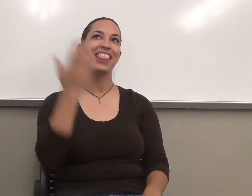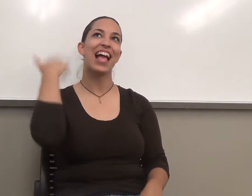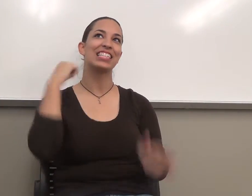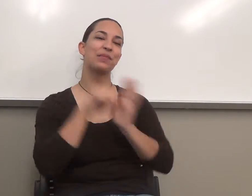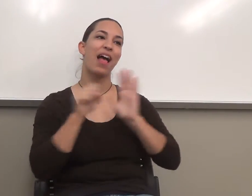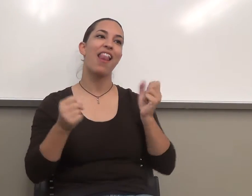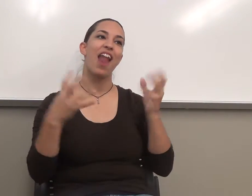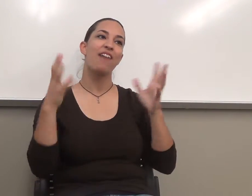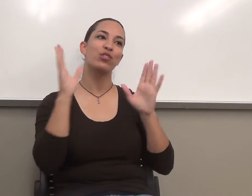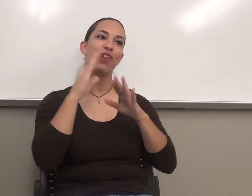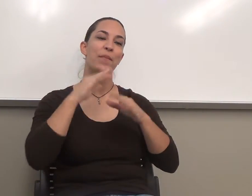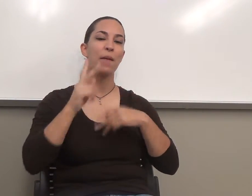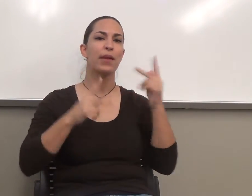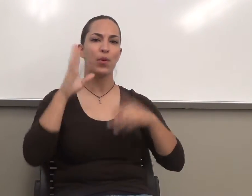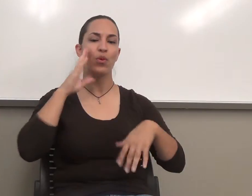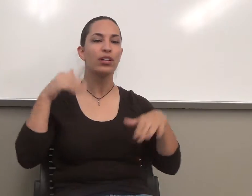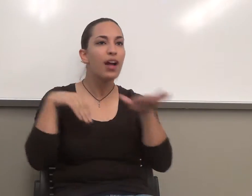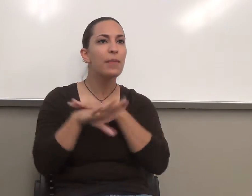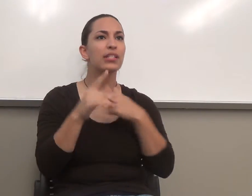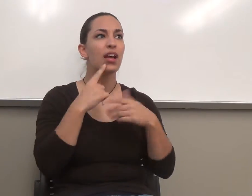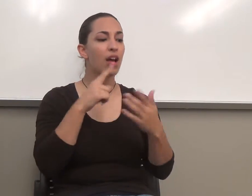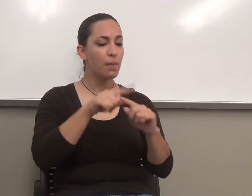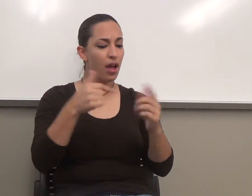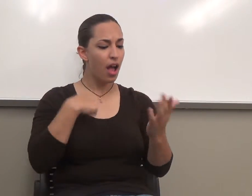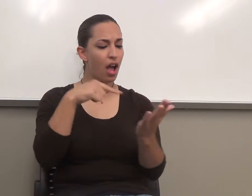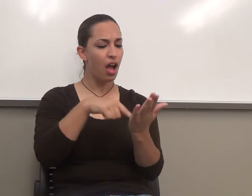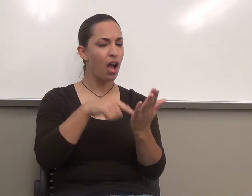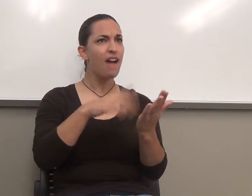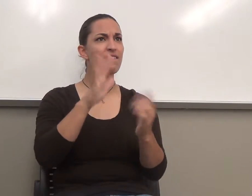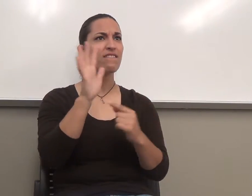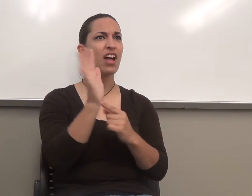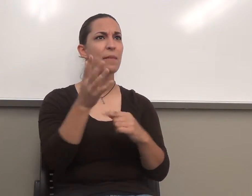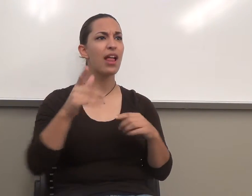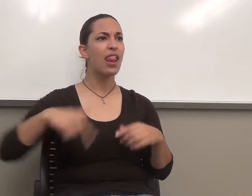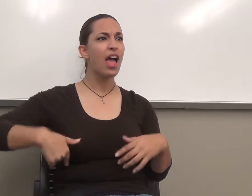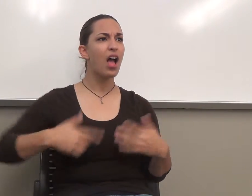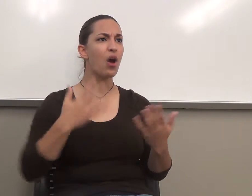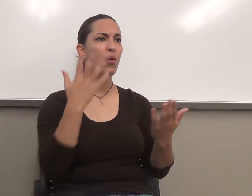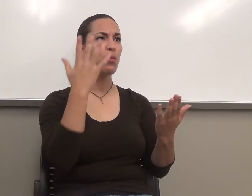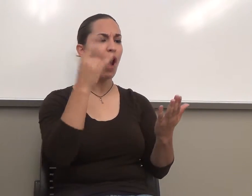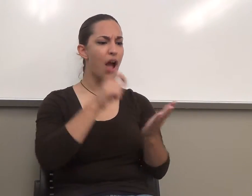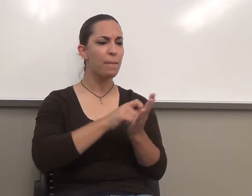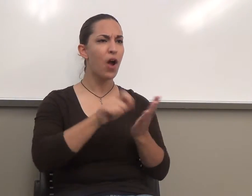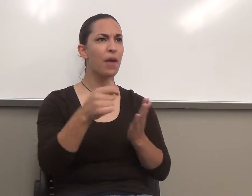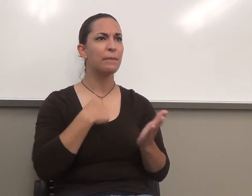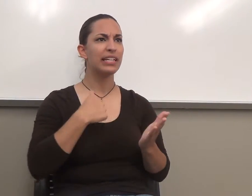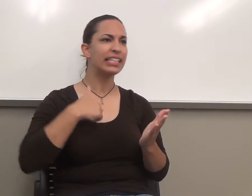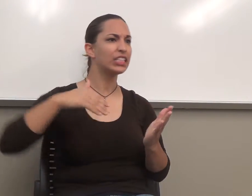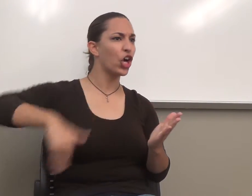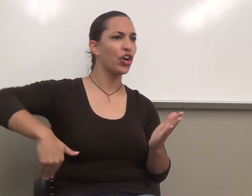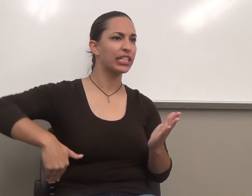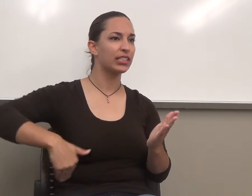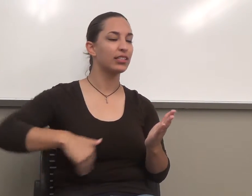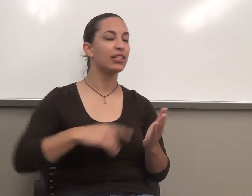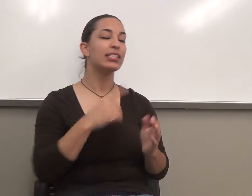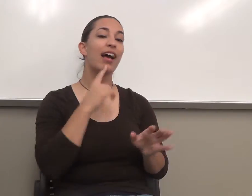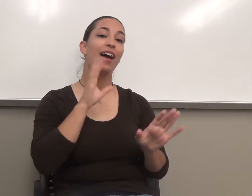about people who would come in and say, well, I'm only five minutes late. Why are you working? there has to be a cutoff point